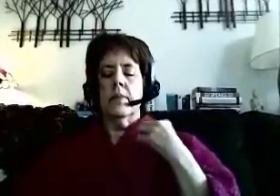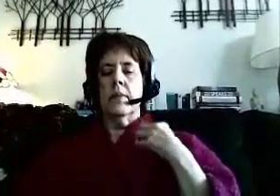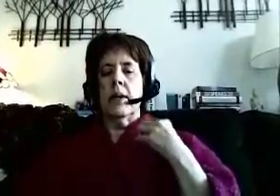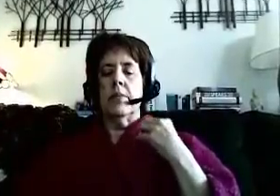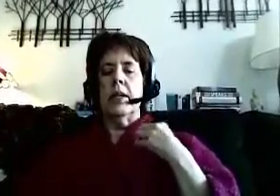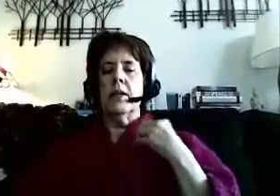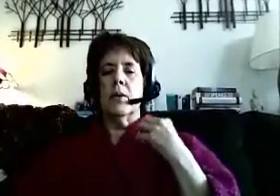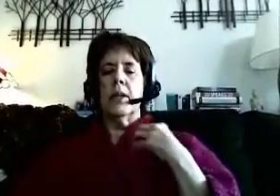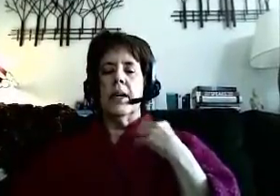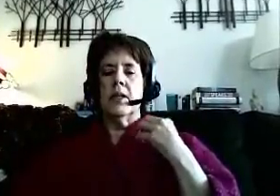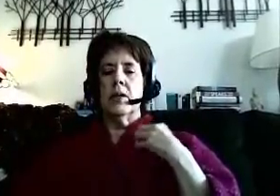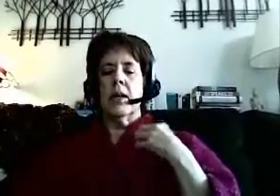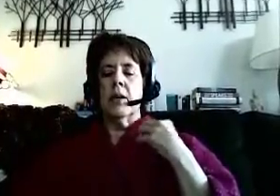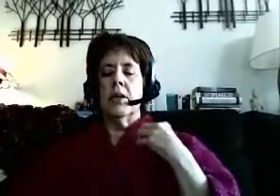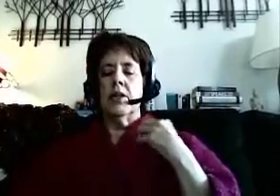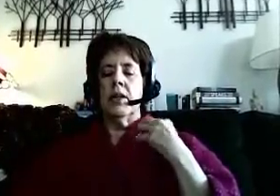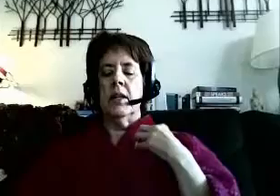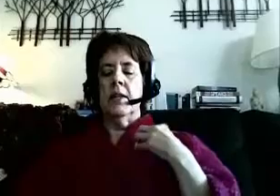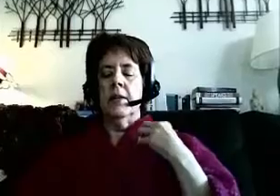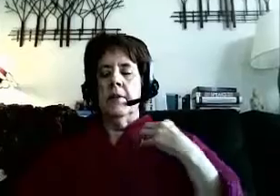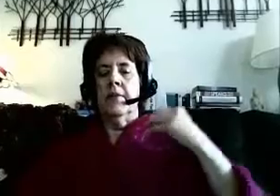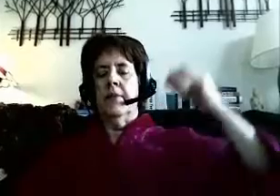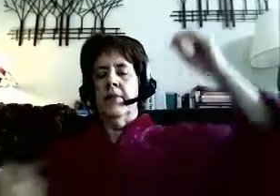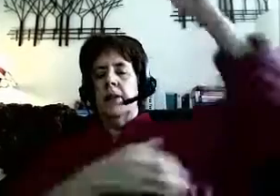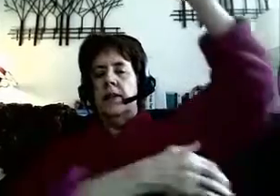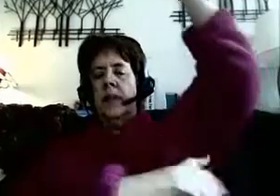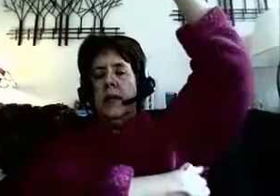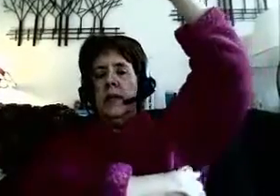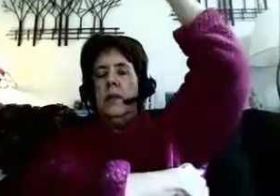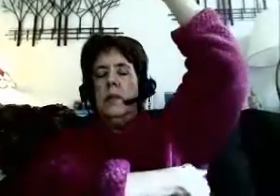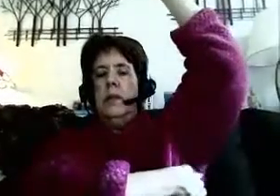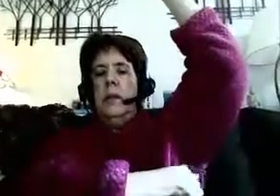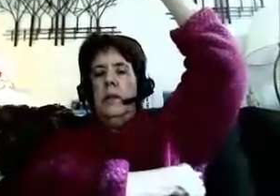My brain is already answering that question, it's saying it's always been there.